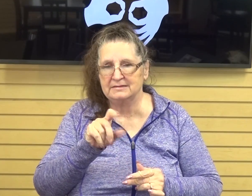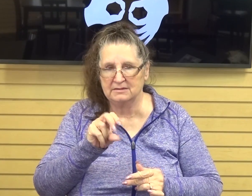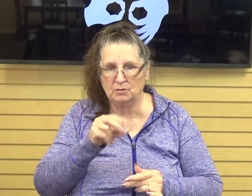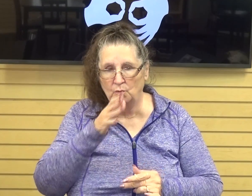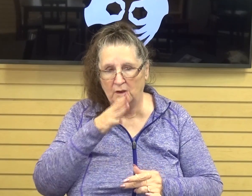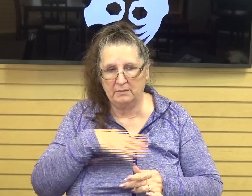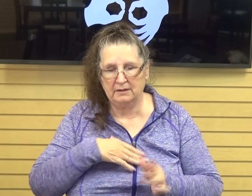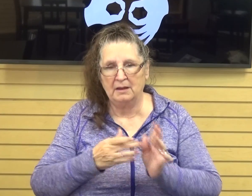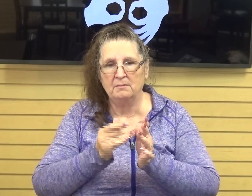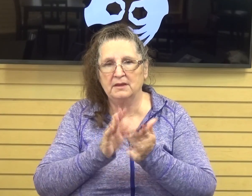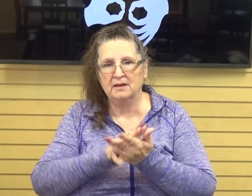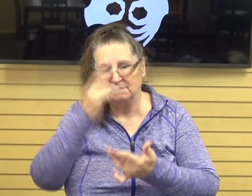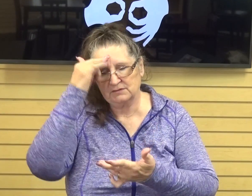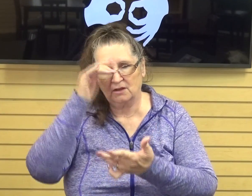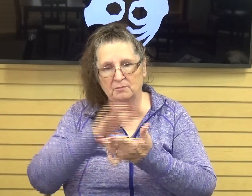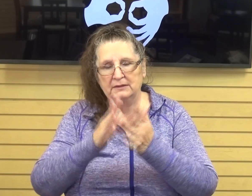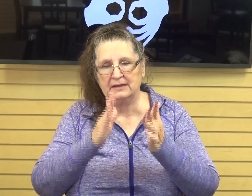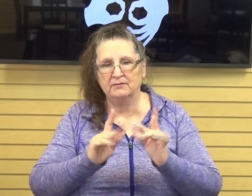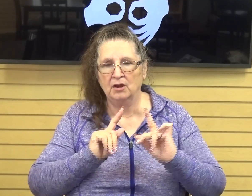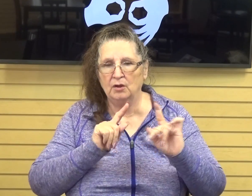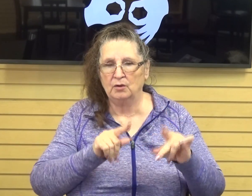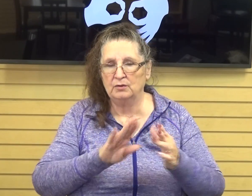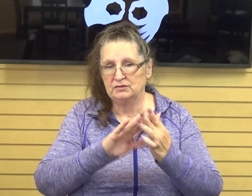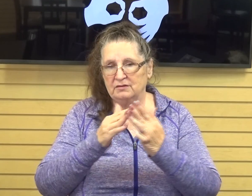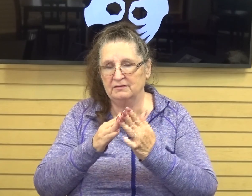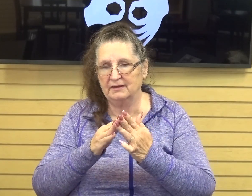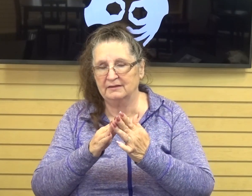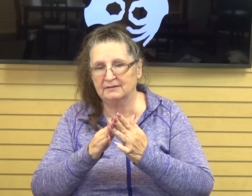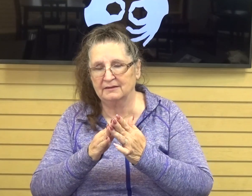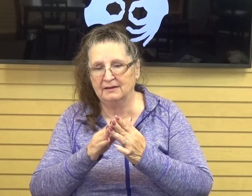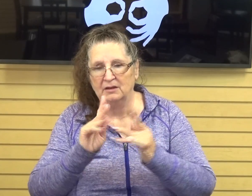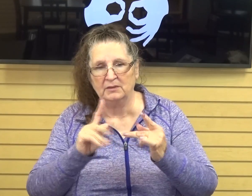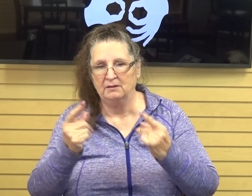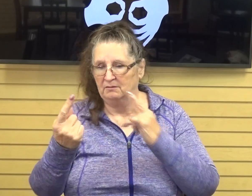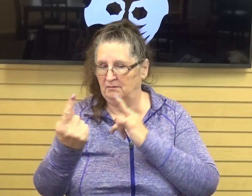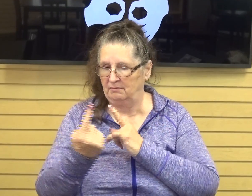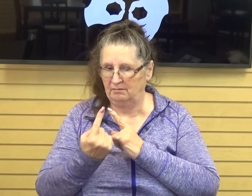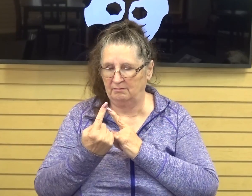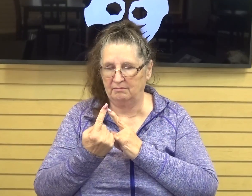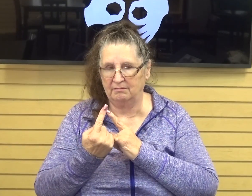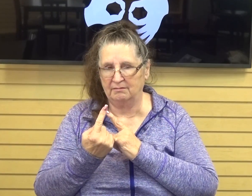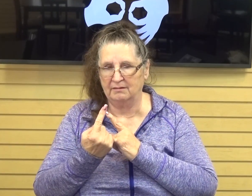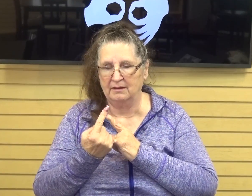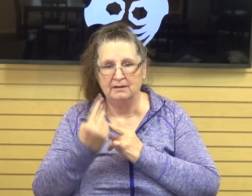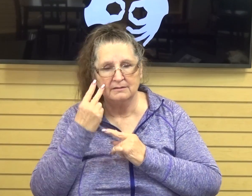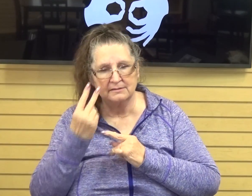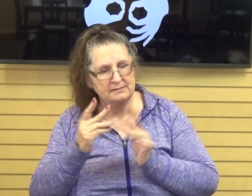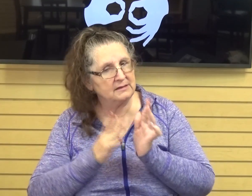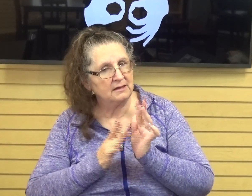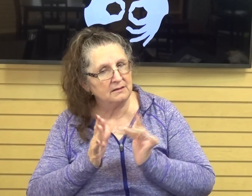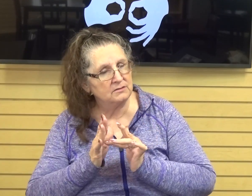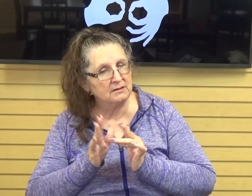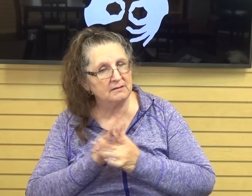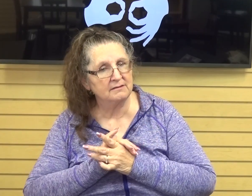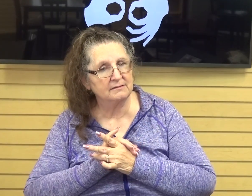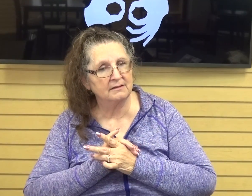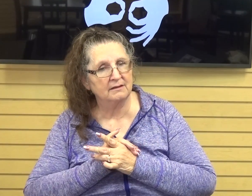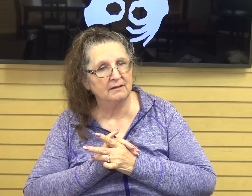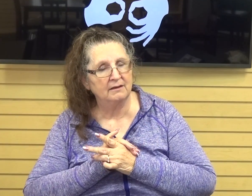And then she goes to the village and people come out from the village and what little she knew about